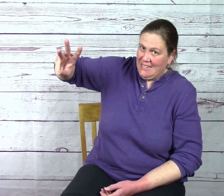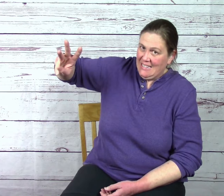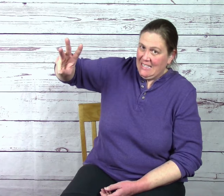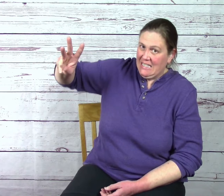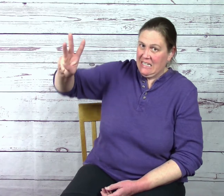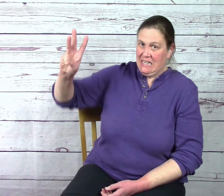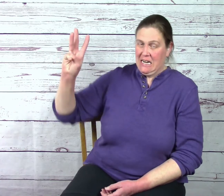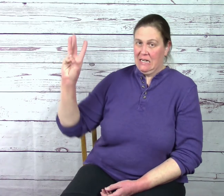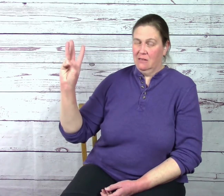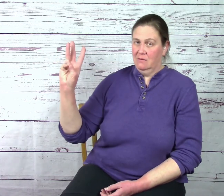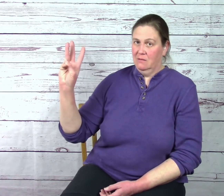Sixteen.